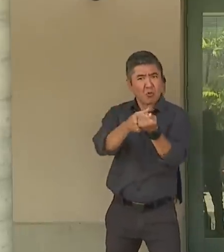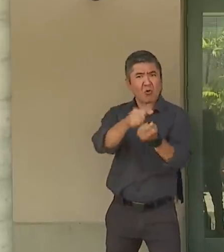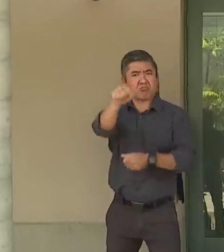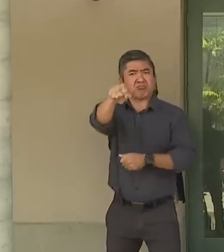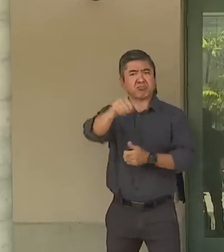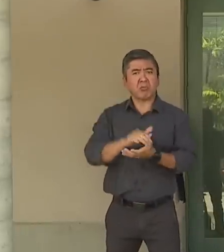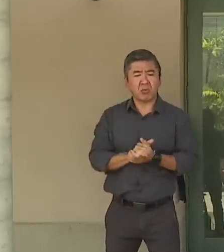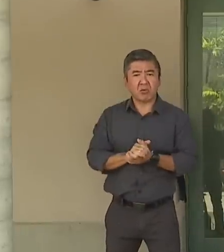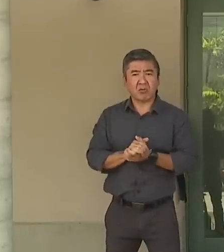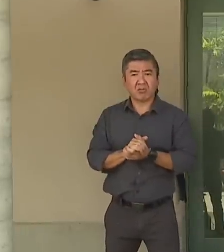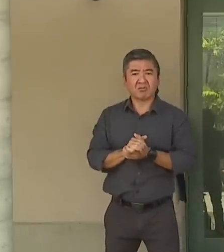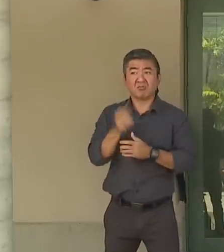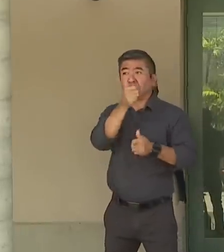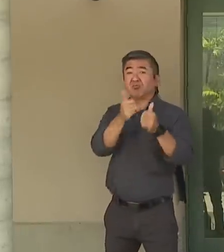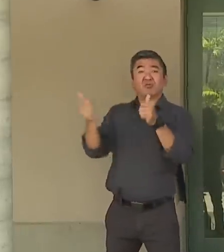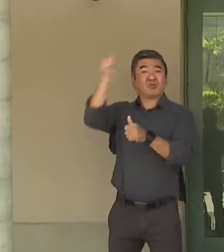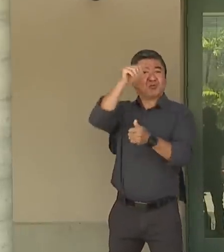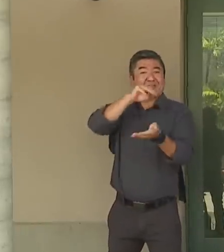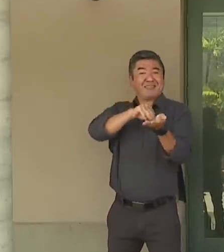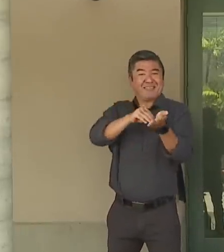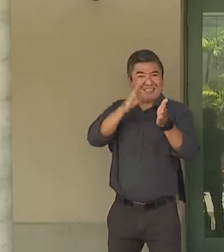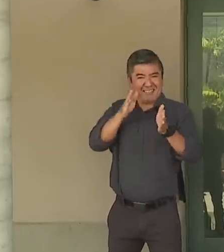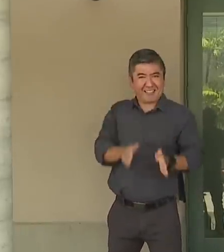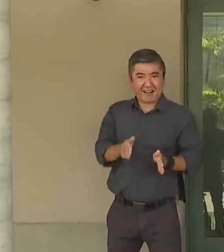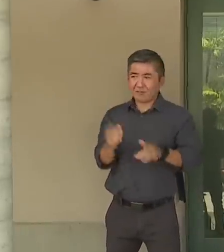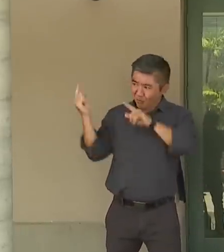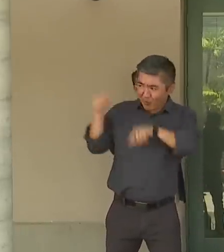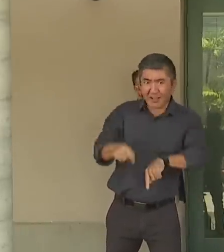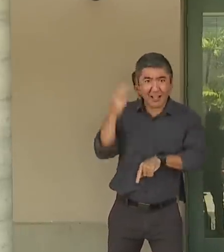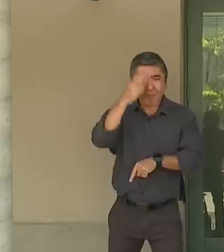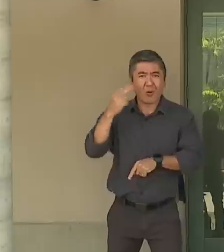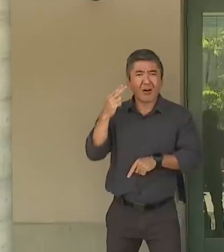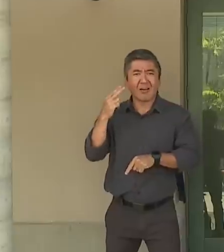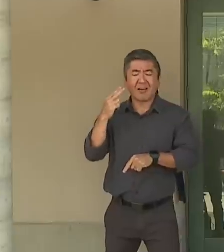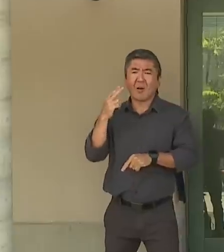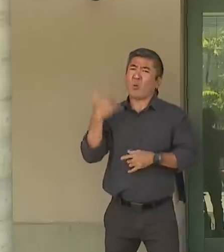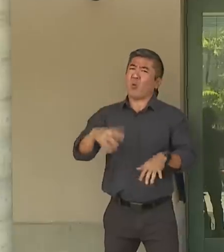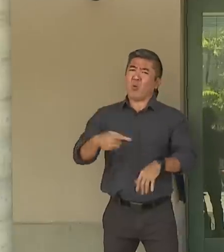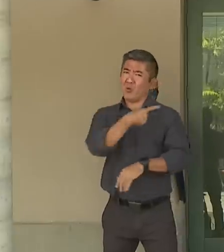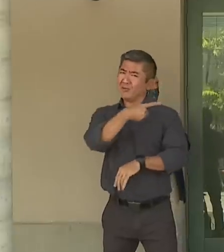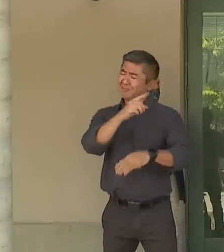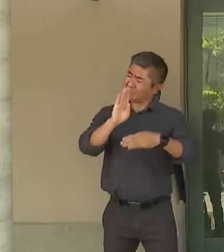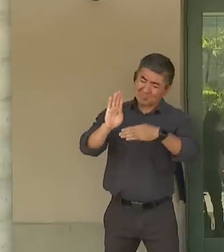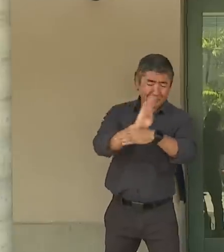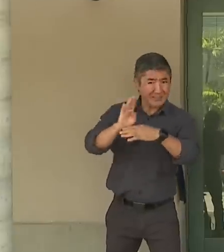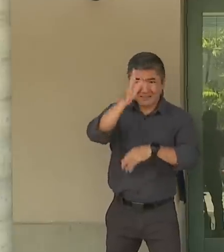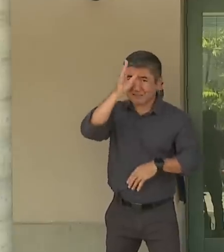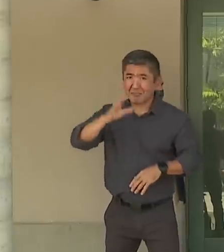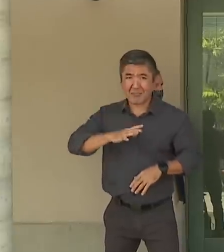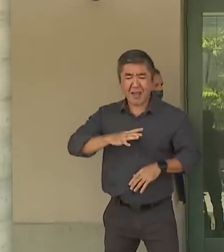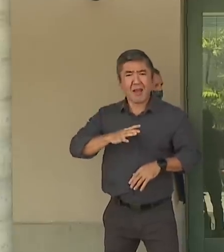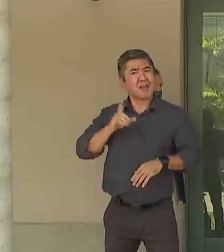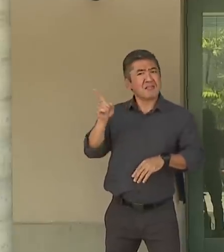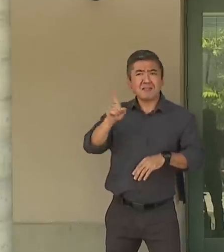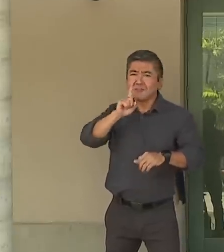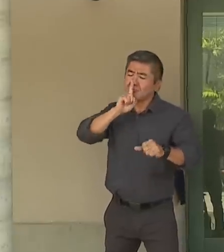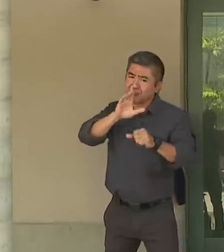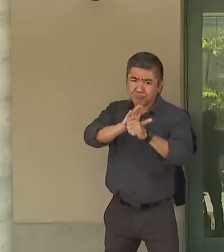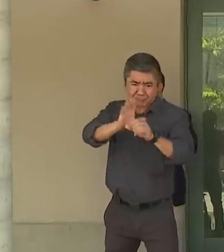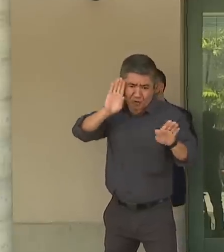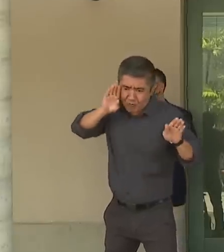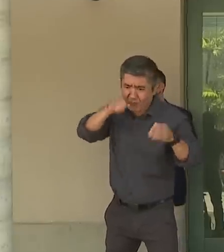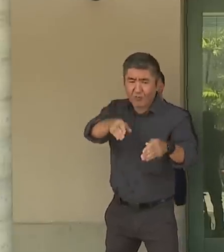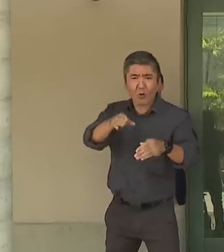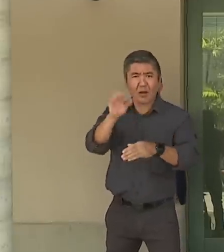And the Surgeon General is now out here in our community. You know, he's busy. He's going all over the country, but he's committed to Oahu for the next couple days